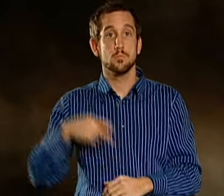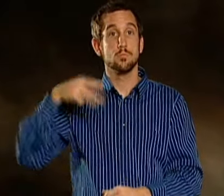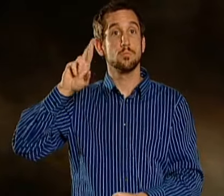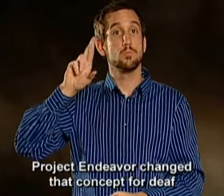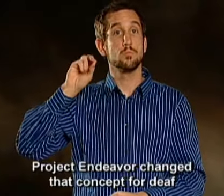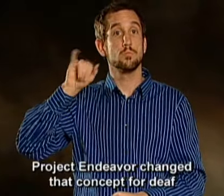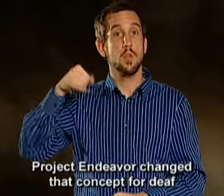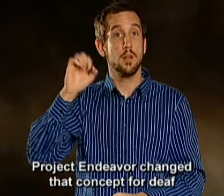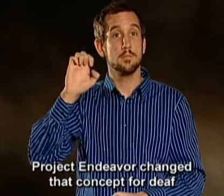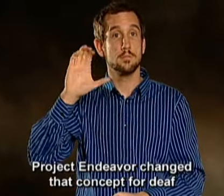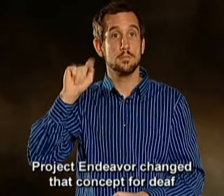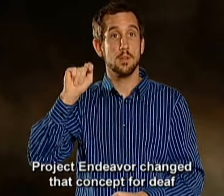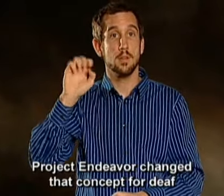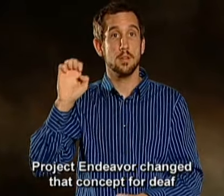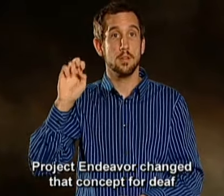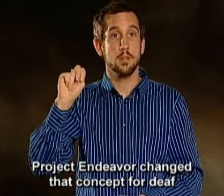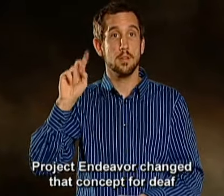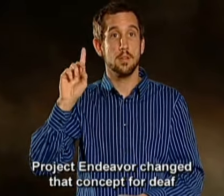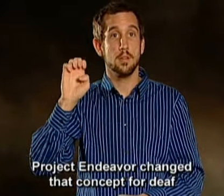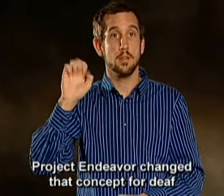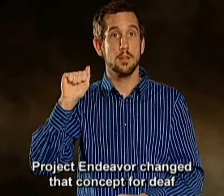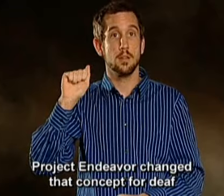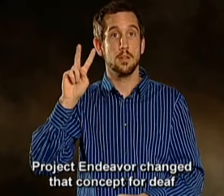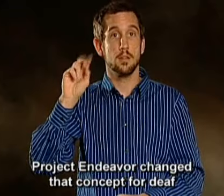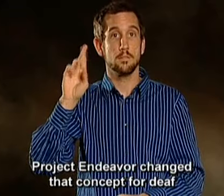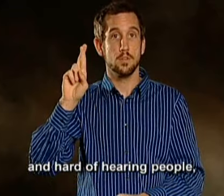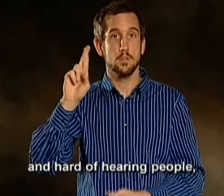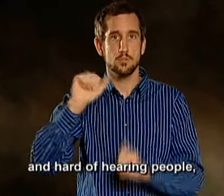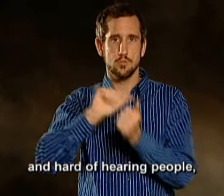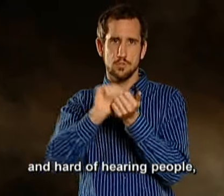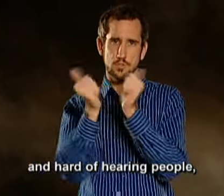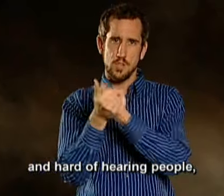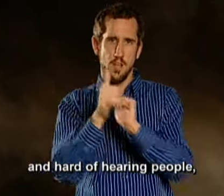Project Endeavor changed that concept for deaf and hard of hearing people